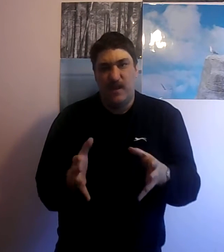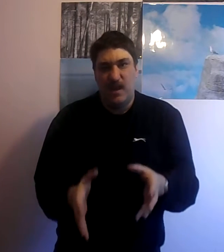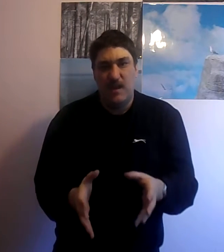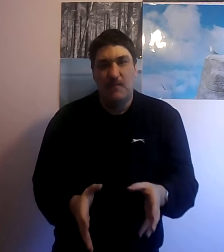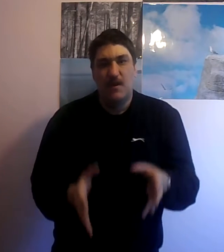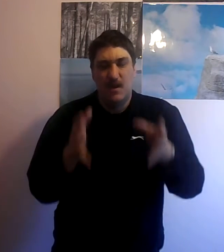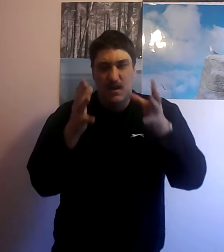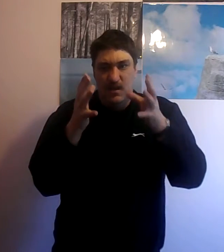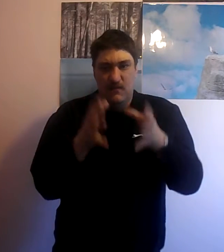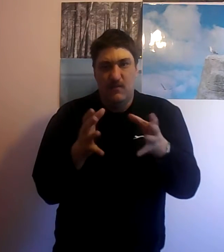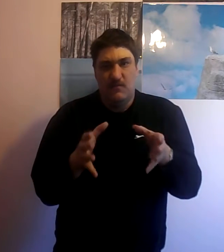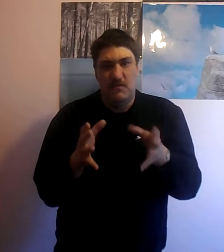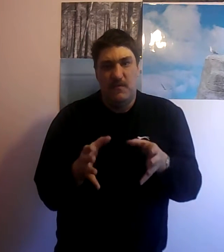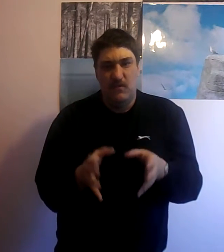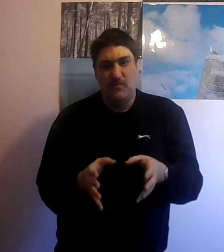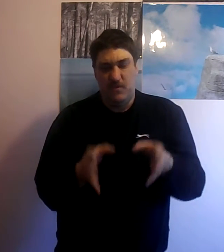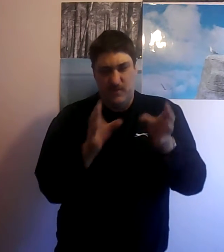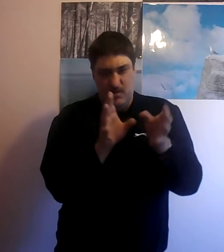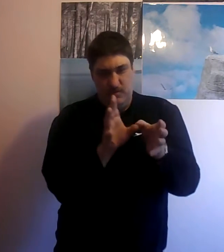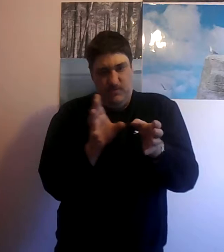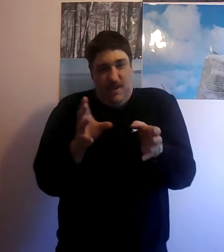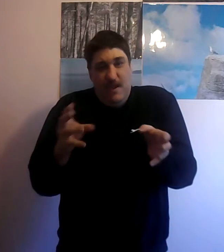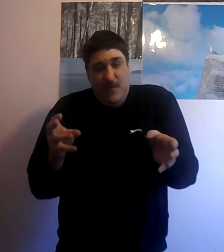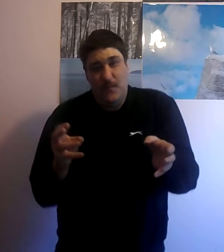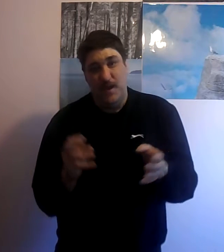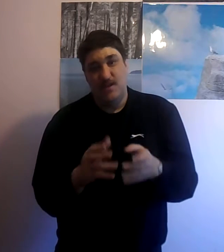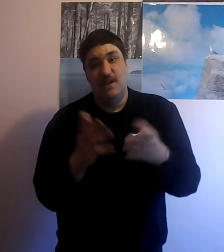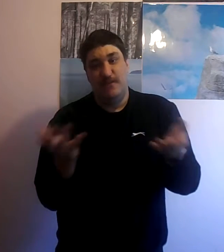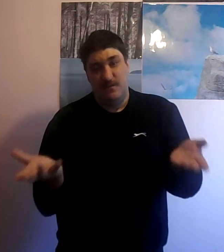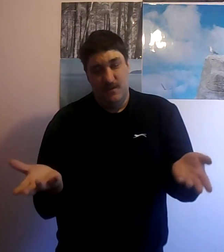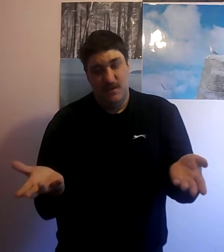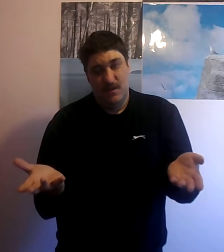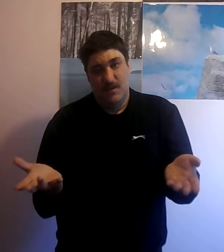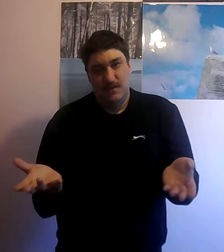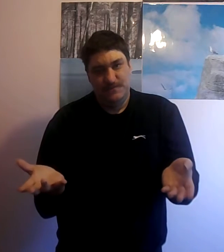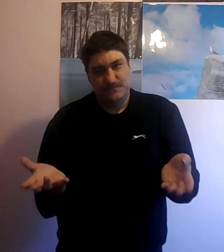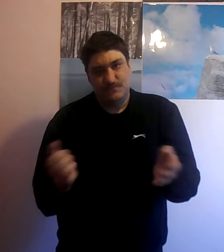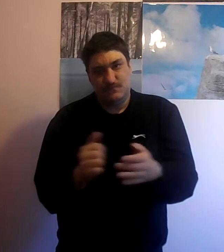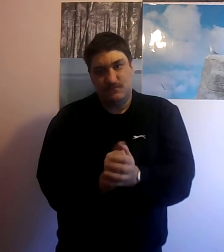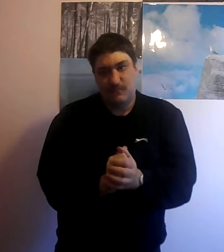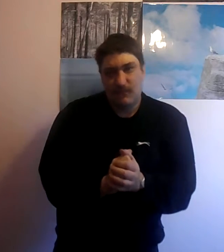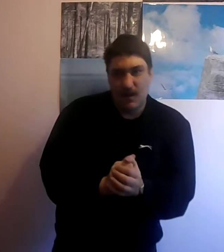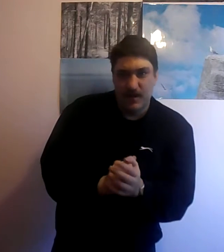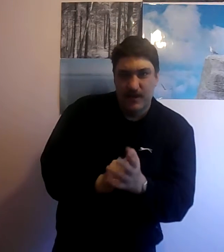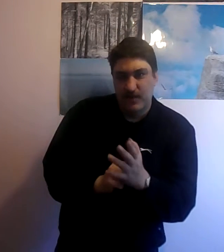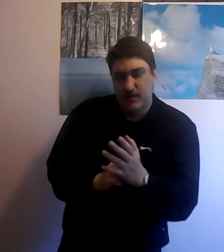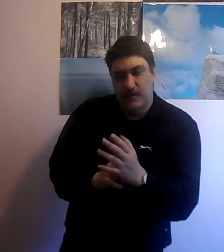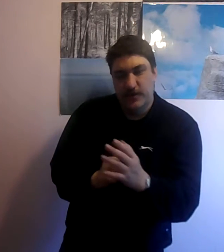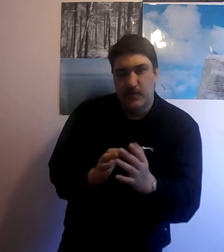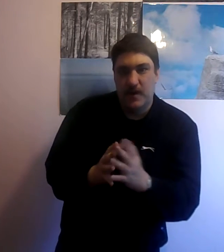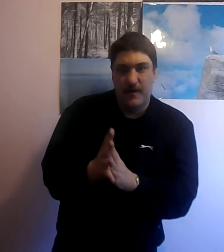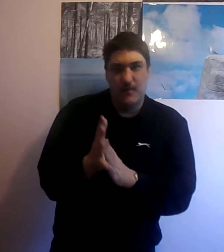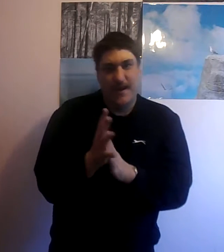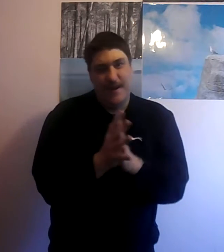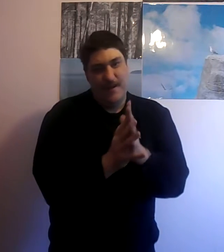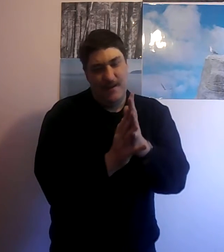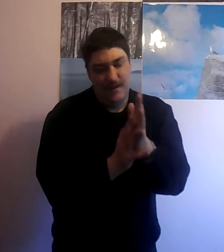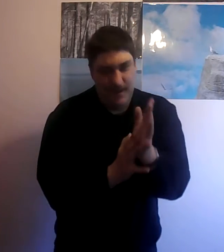game it revolves around you saving Peach even even Super Mario Maker yeah